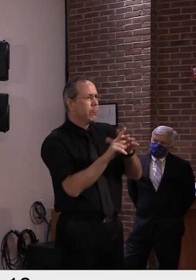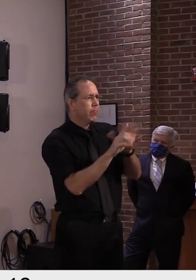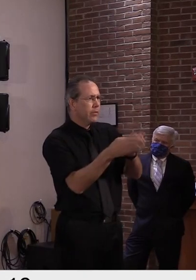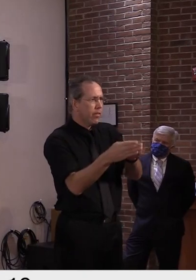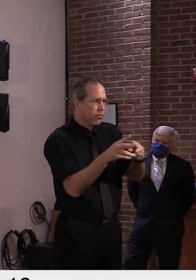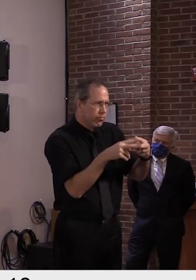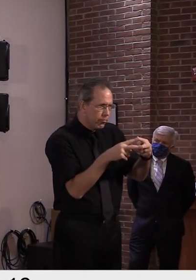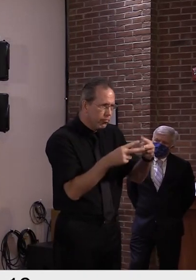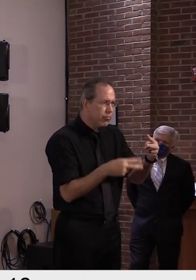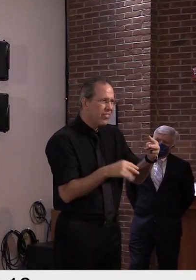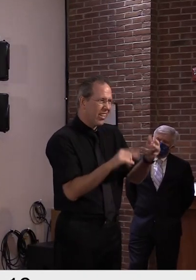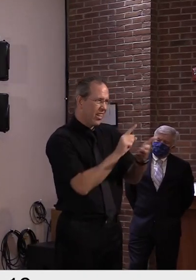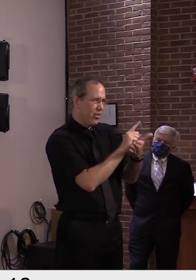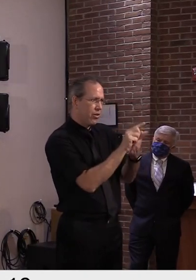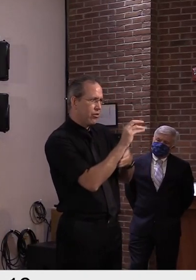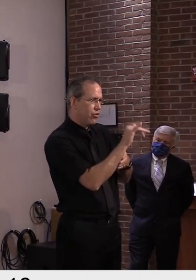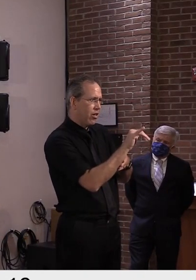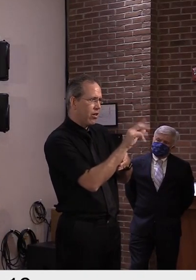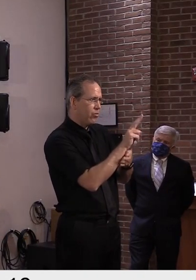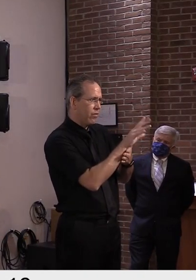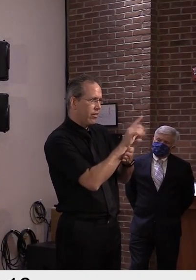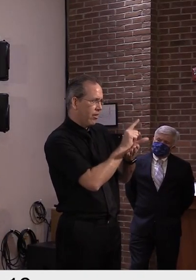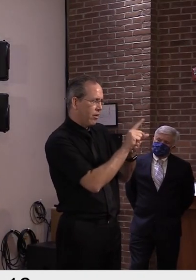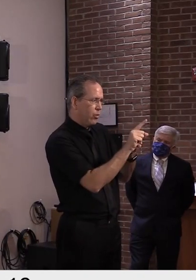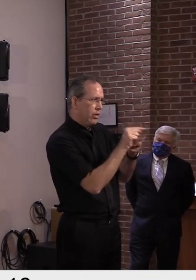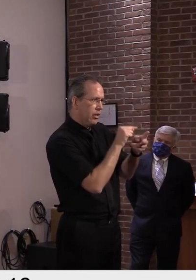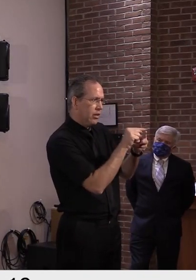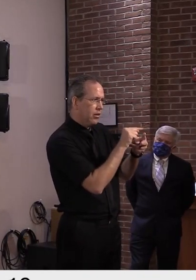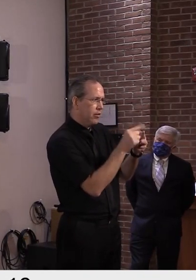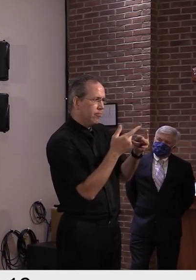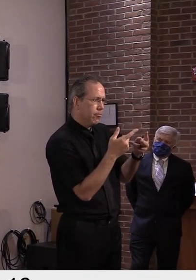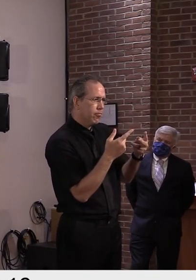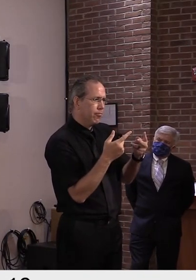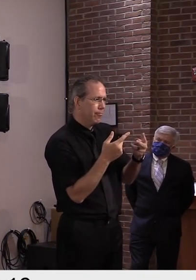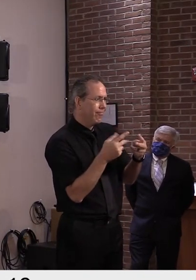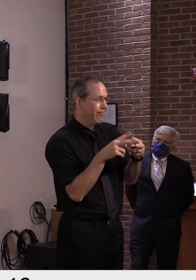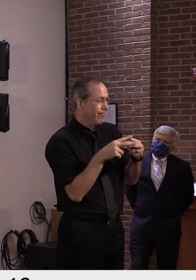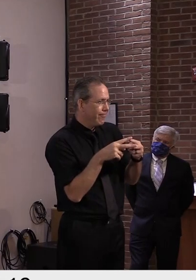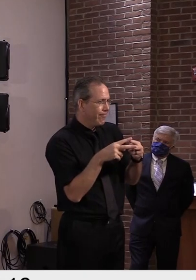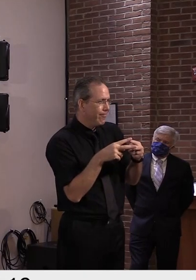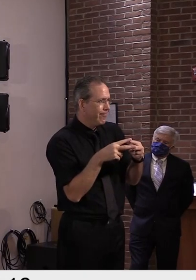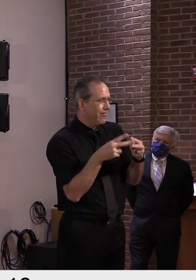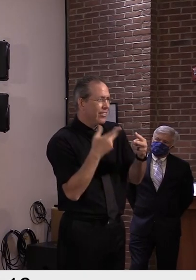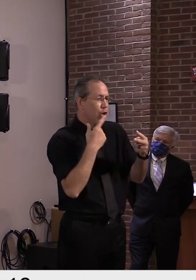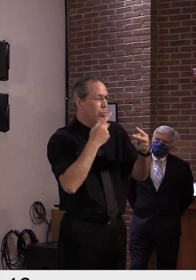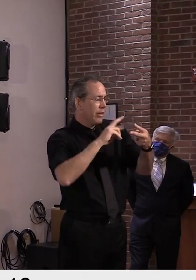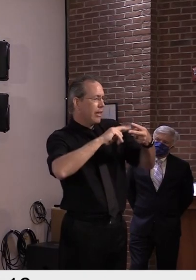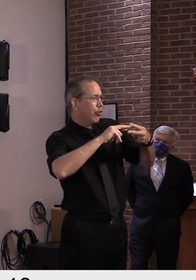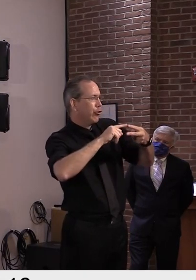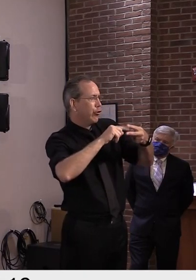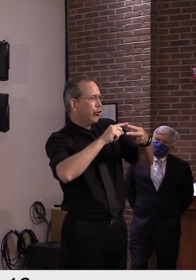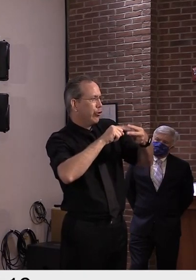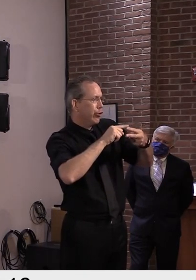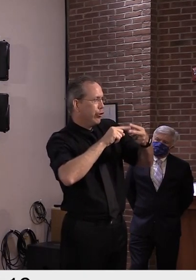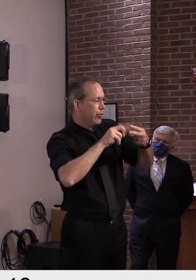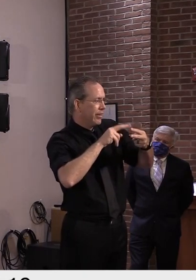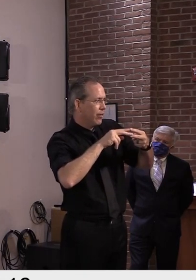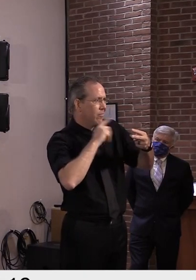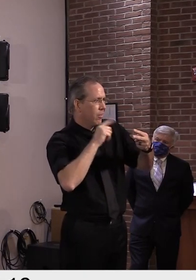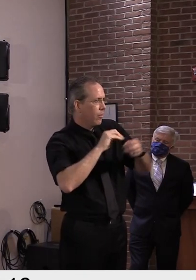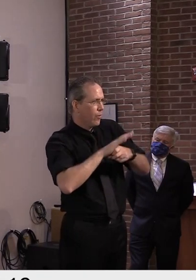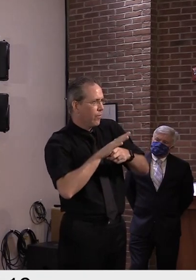average anyways. They're always very close. They accounted for the majority and then a smaller number had a